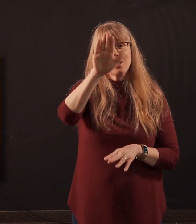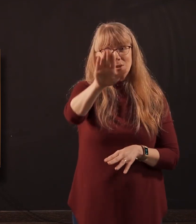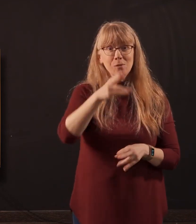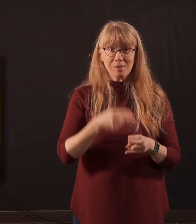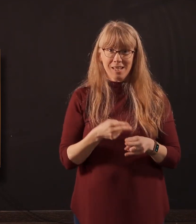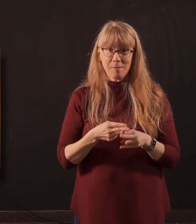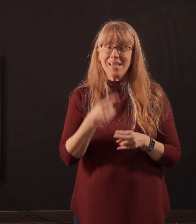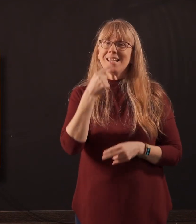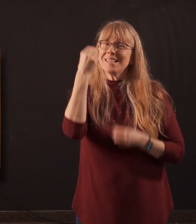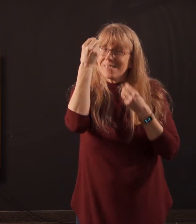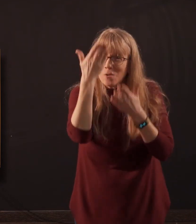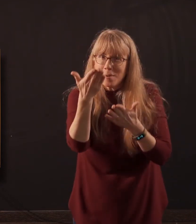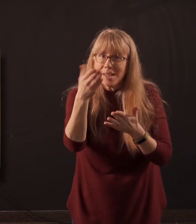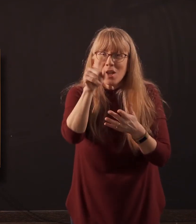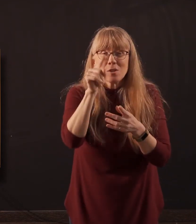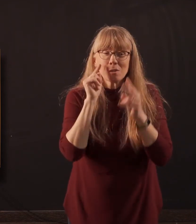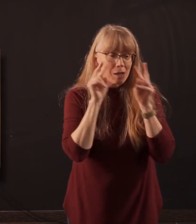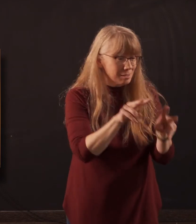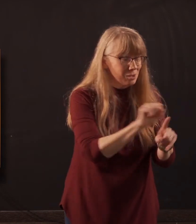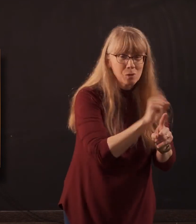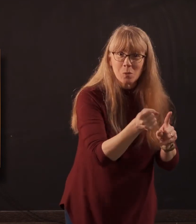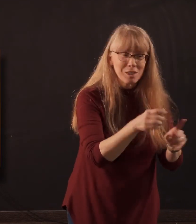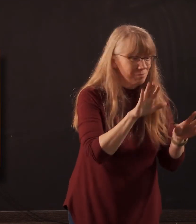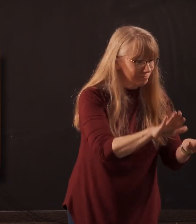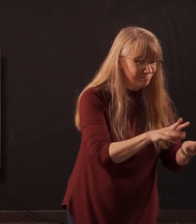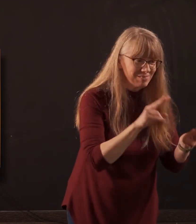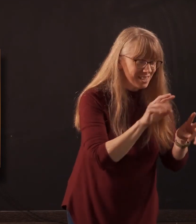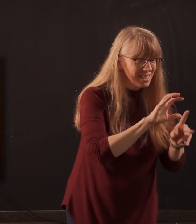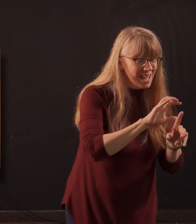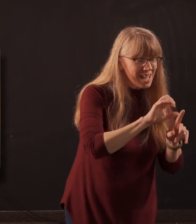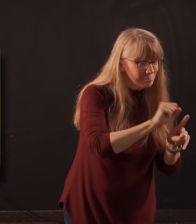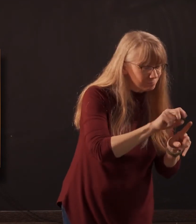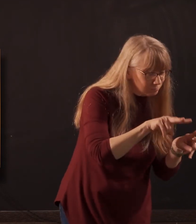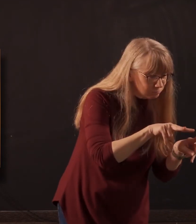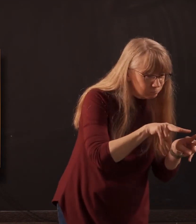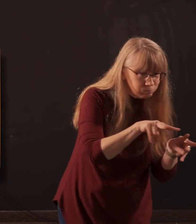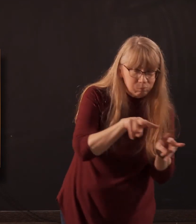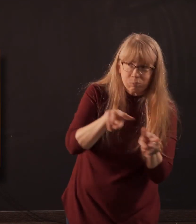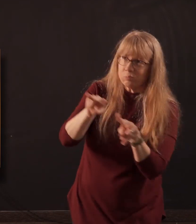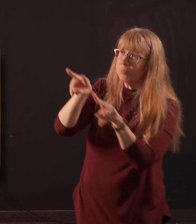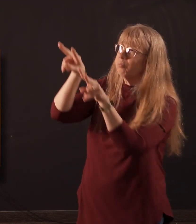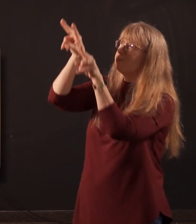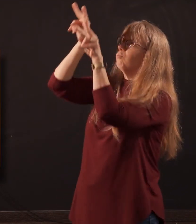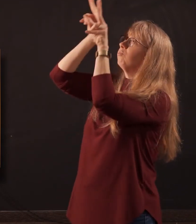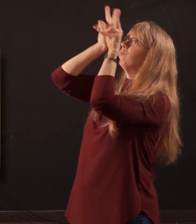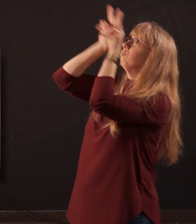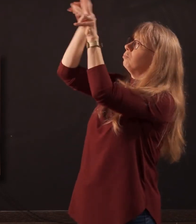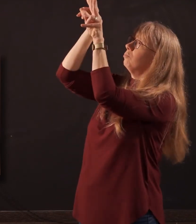He's telling you to take your eyes off your situation and your circumstance, and your gaze should be focused on him. And so